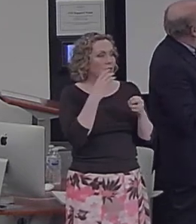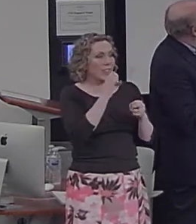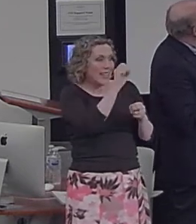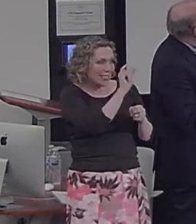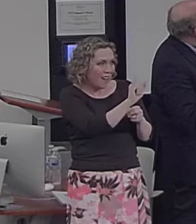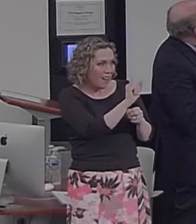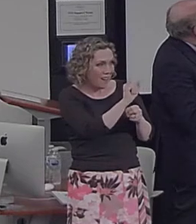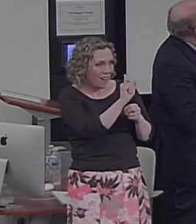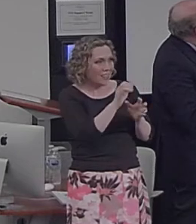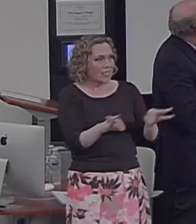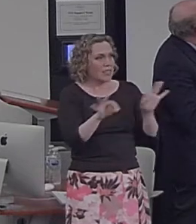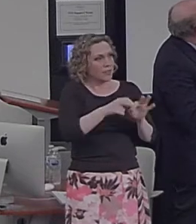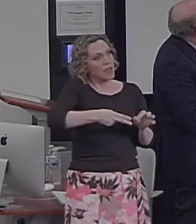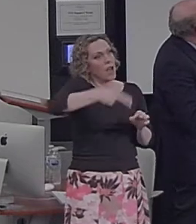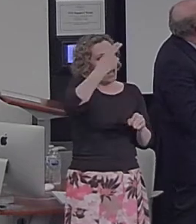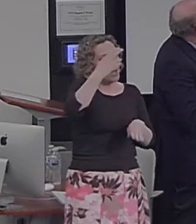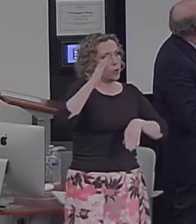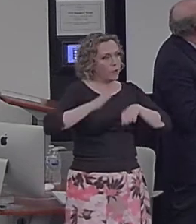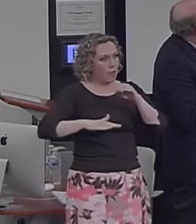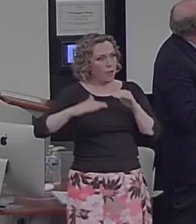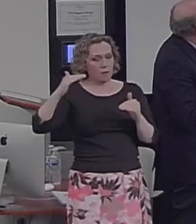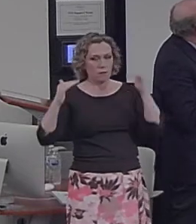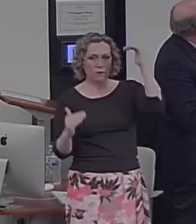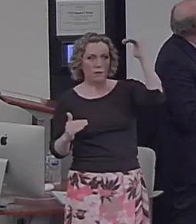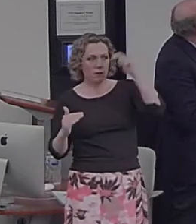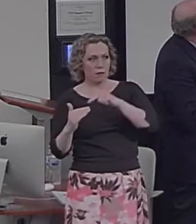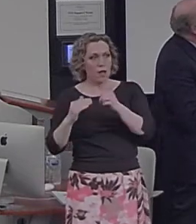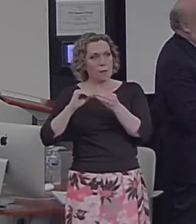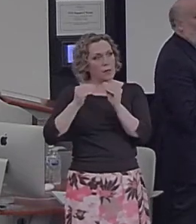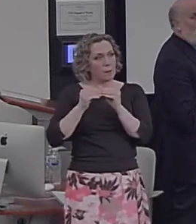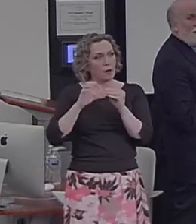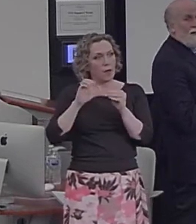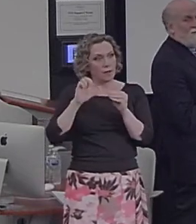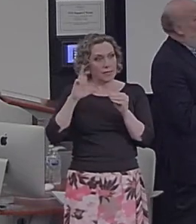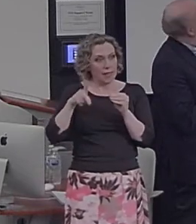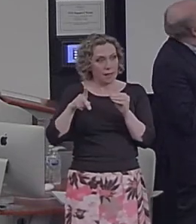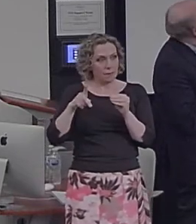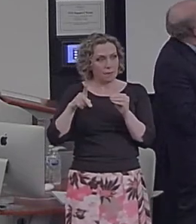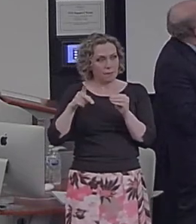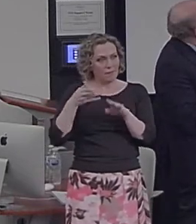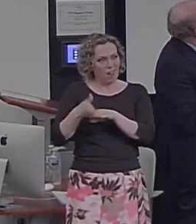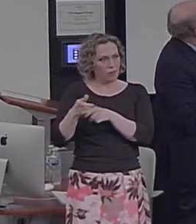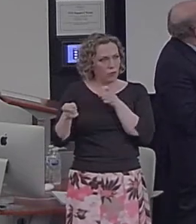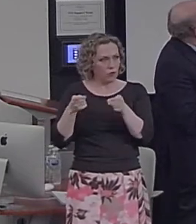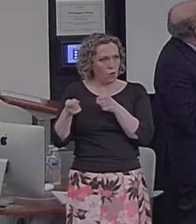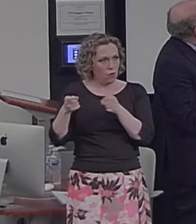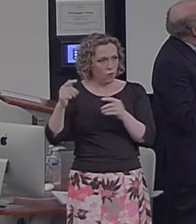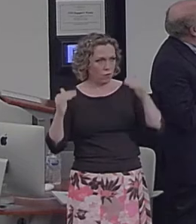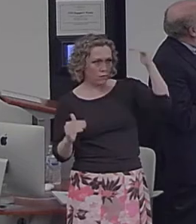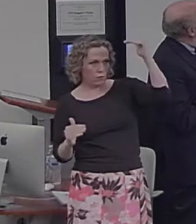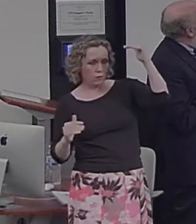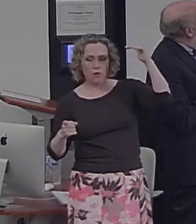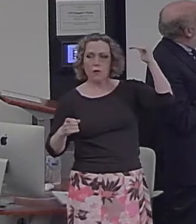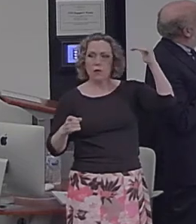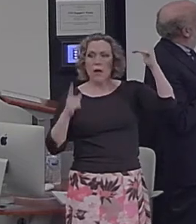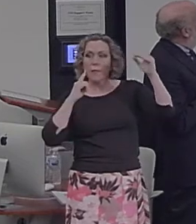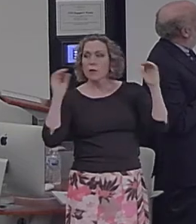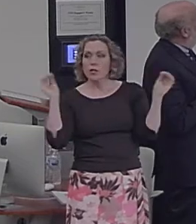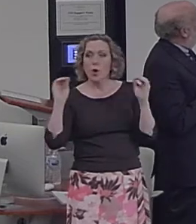higher than the number of steps you come up with after you just had the control induction. And there's no impact, actually